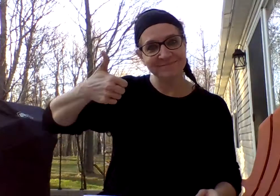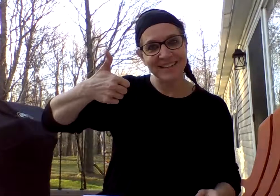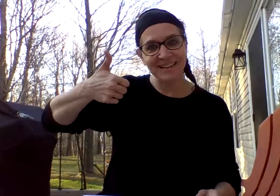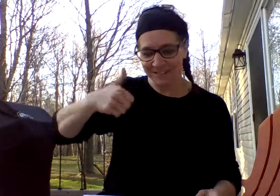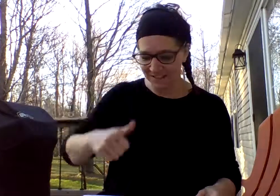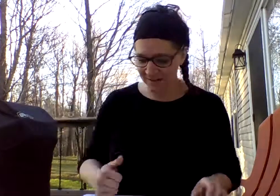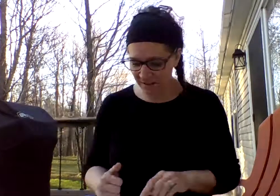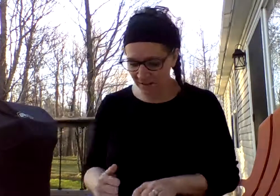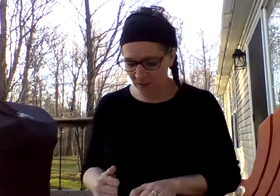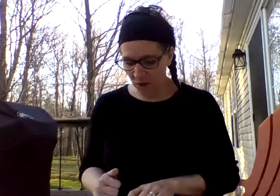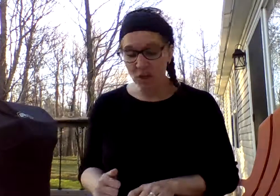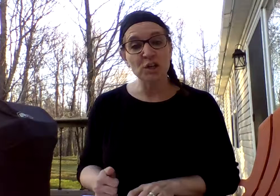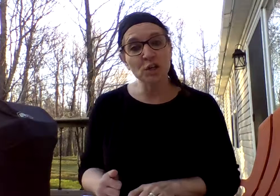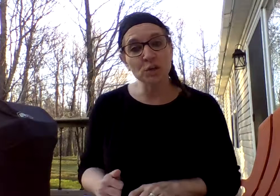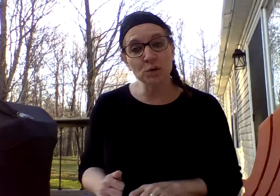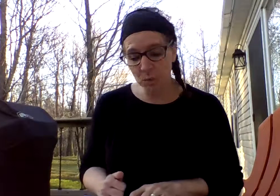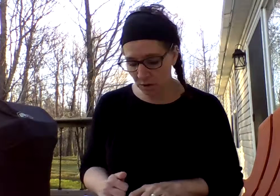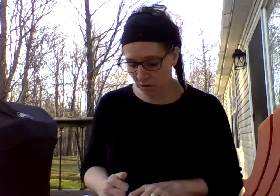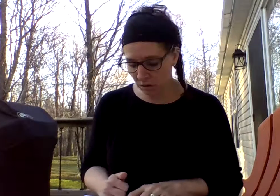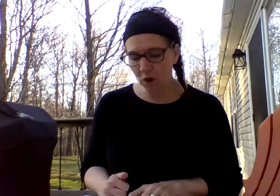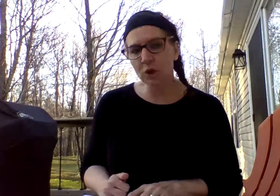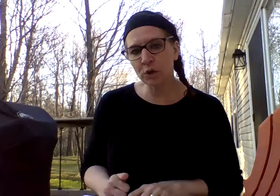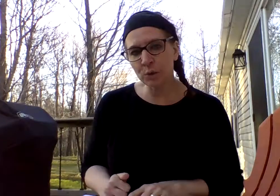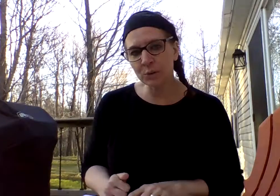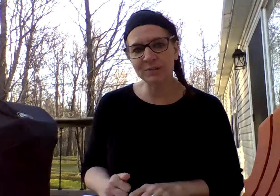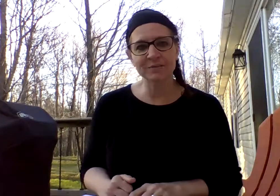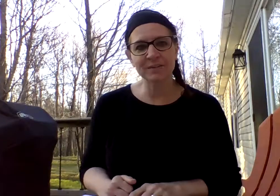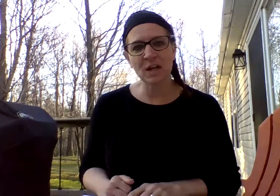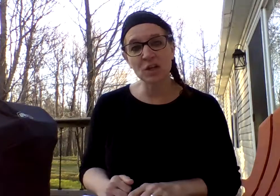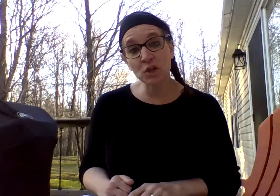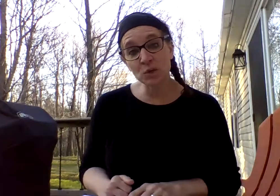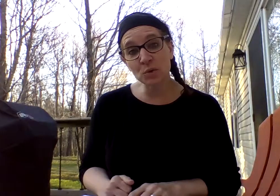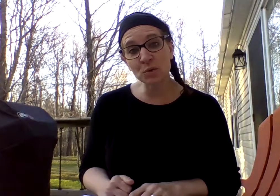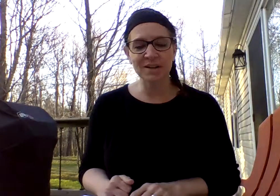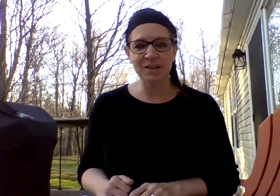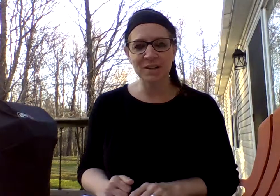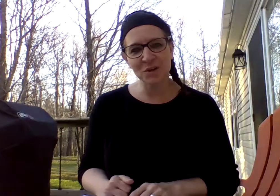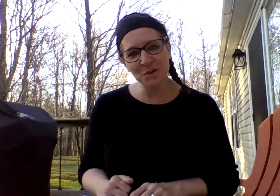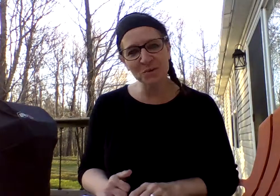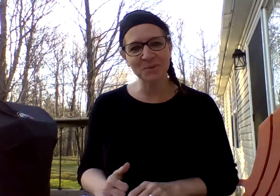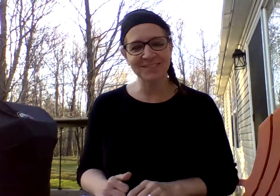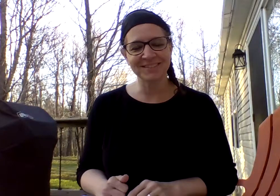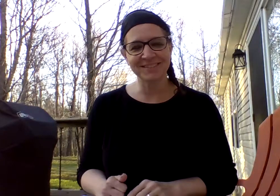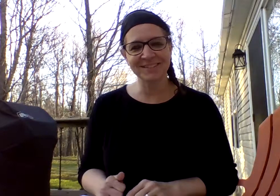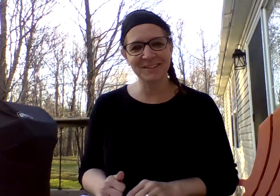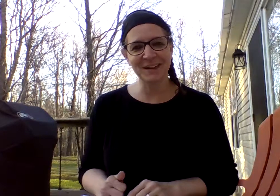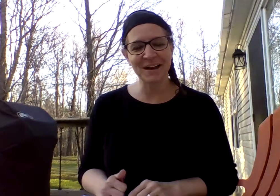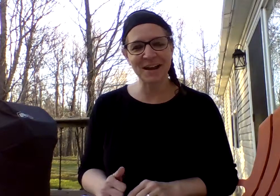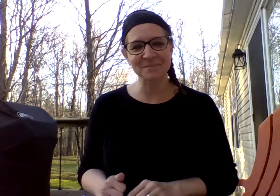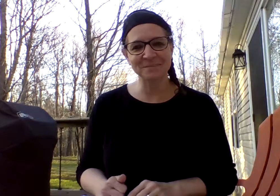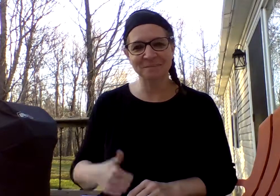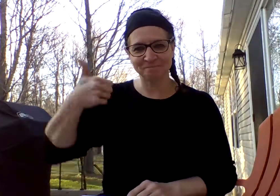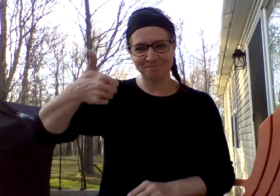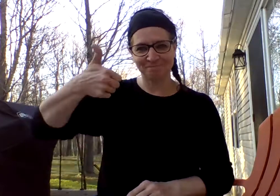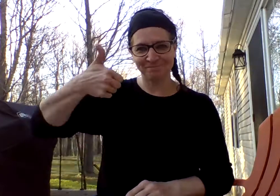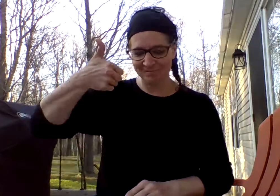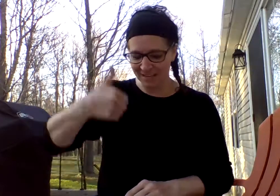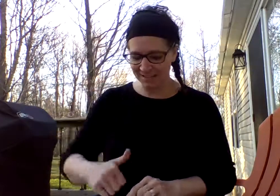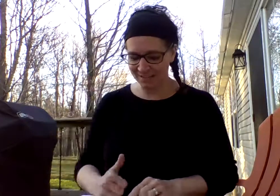Yes. Knew, who. Knew, who. Do they rhyme? Yes.